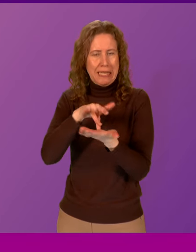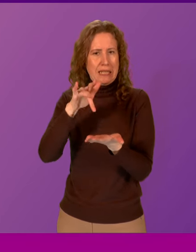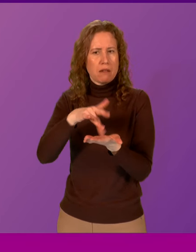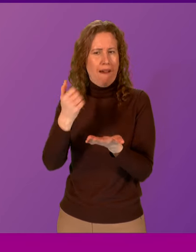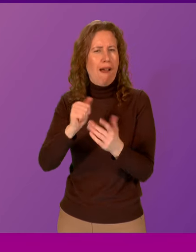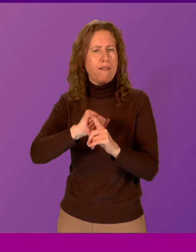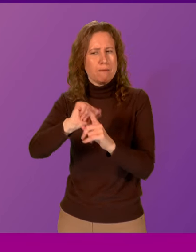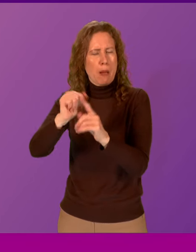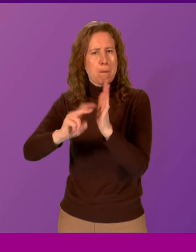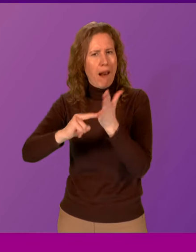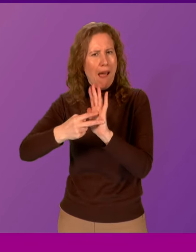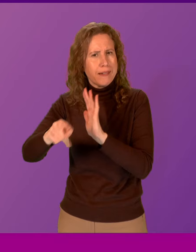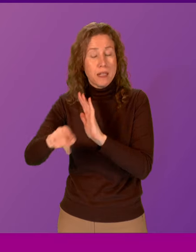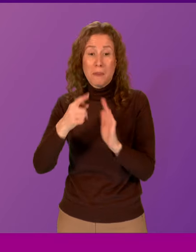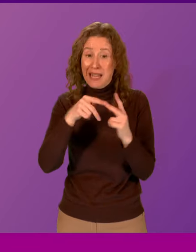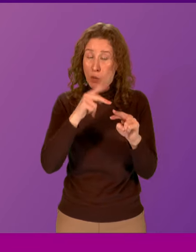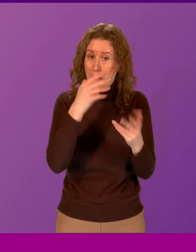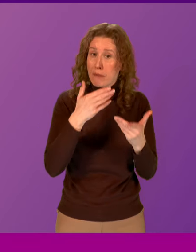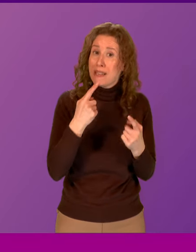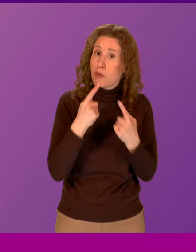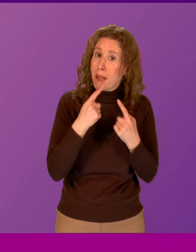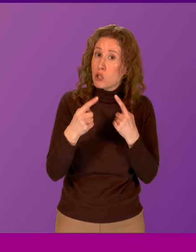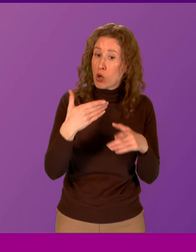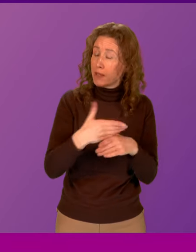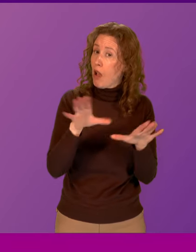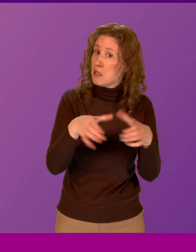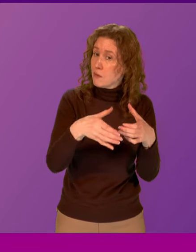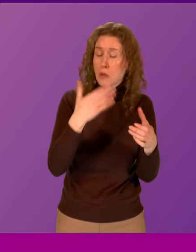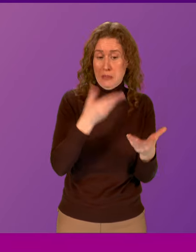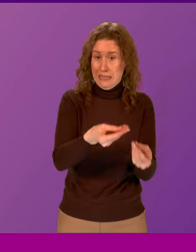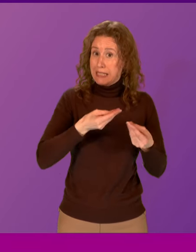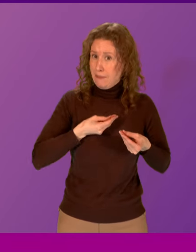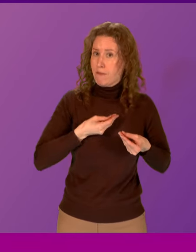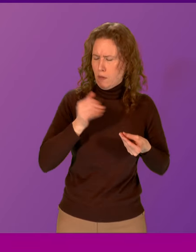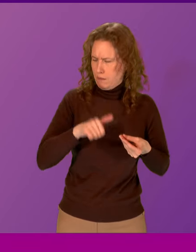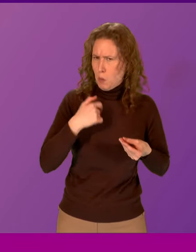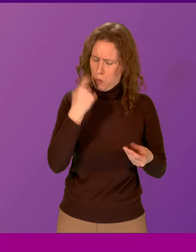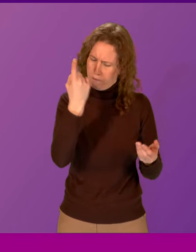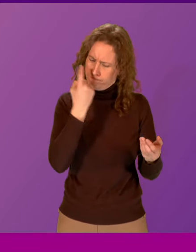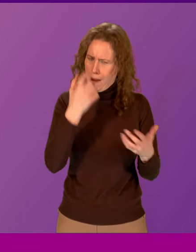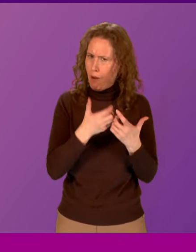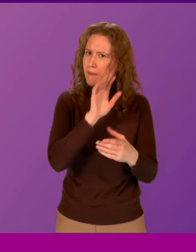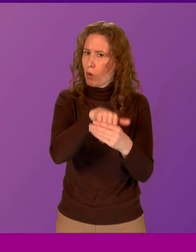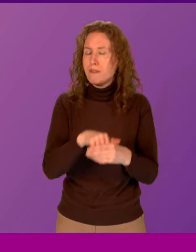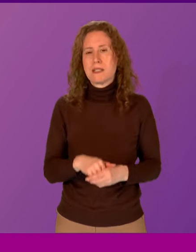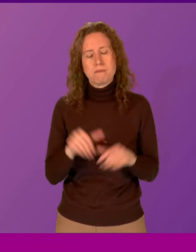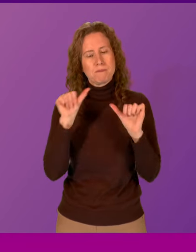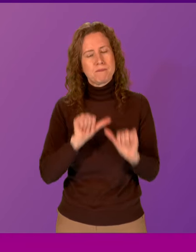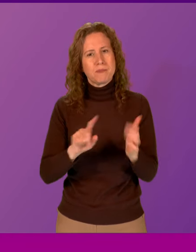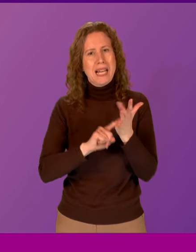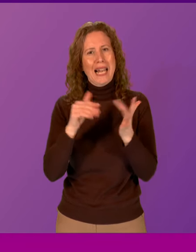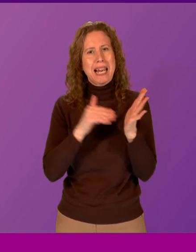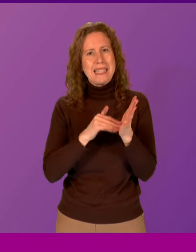Kevin Stewart can furnish me with the details of the task force that he's proposing, then, of course, we will give that consideration. Liz Smith.